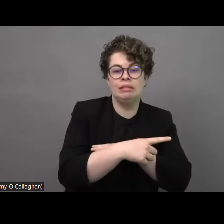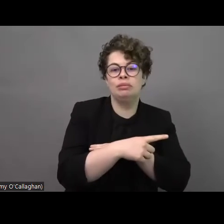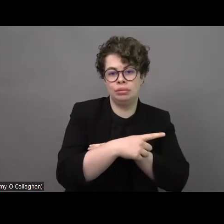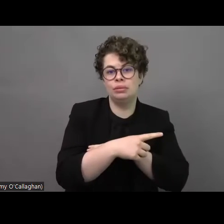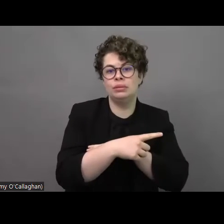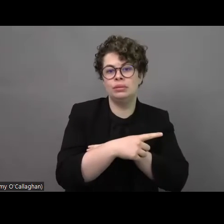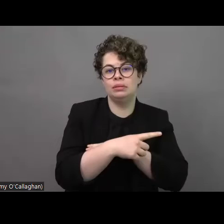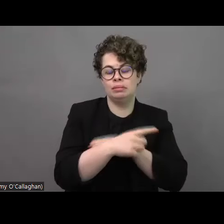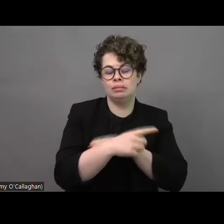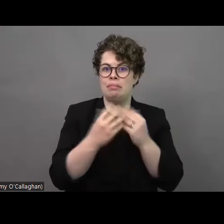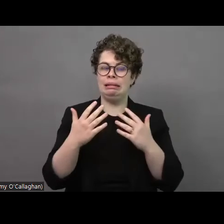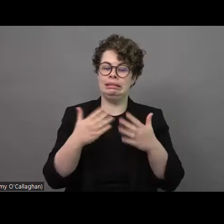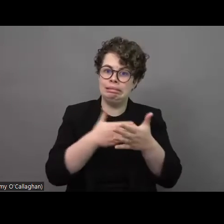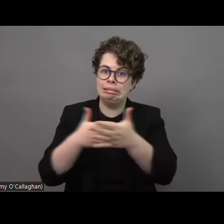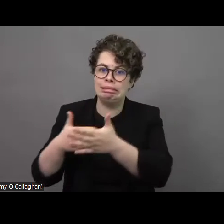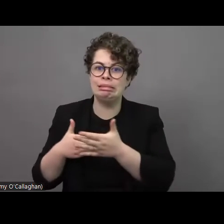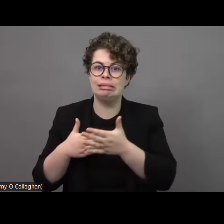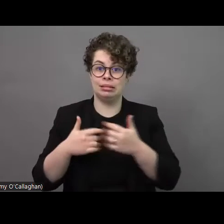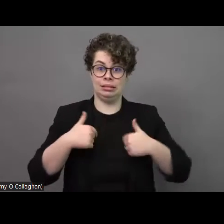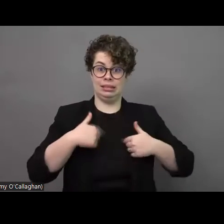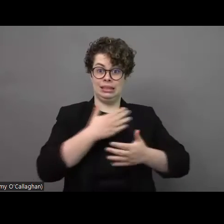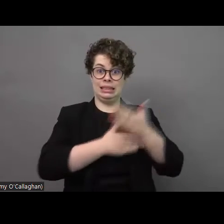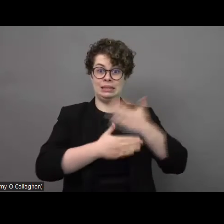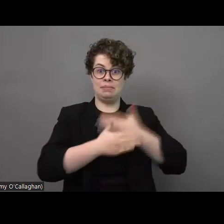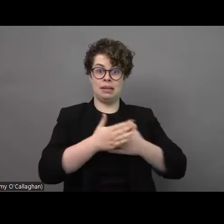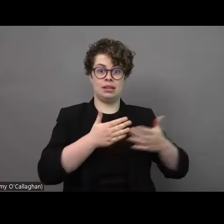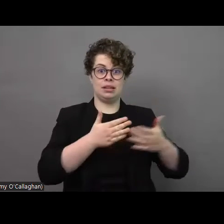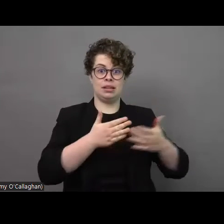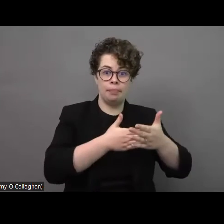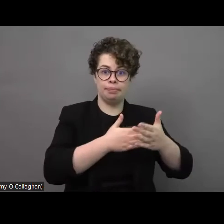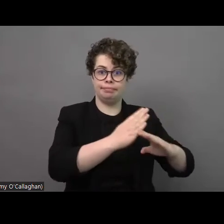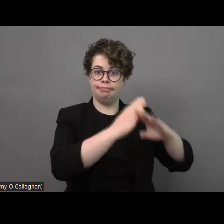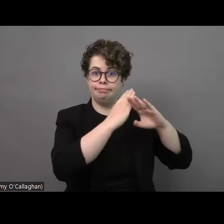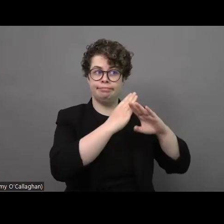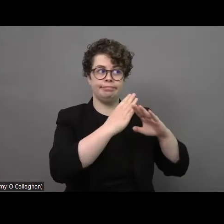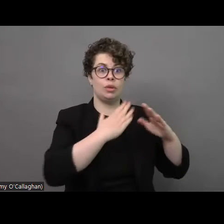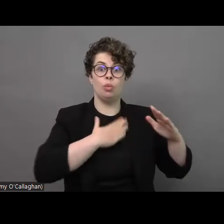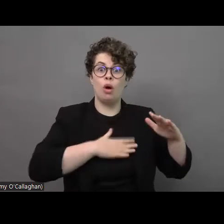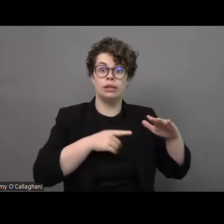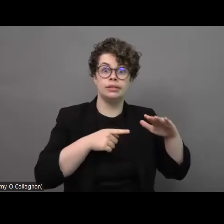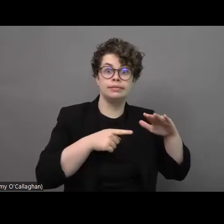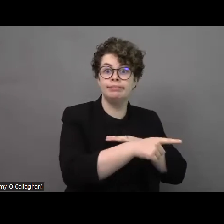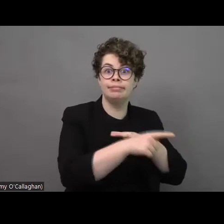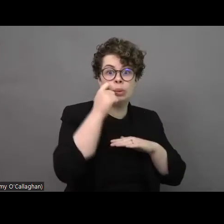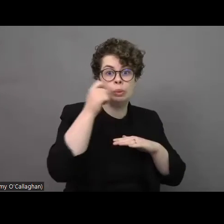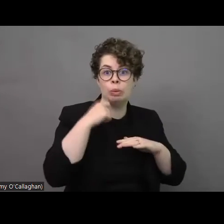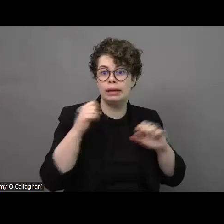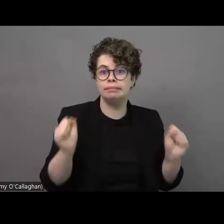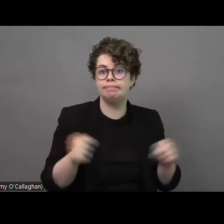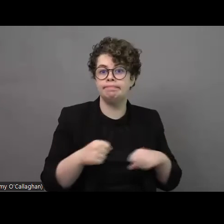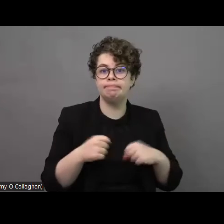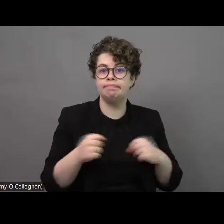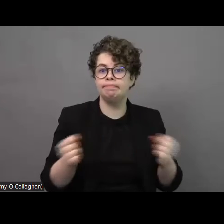people with disabilities are not able to leave Ukraine. we know for example that one organization left